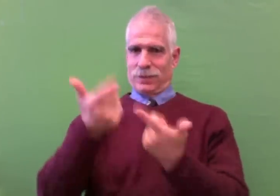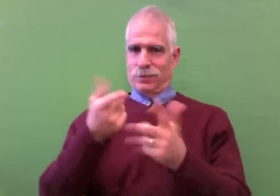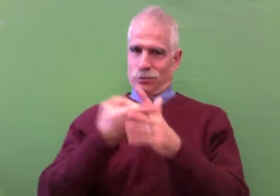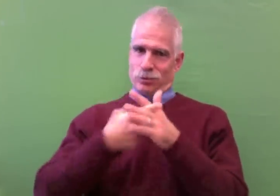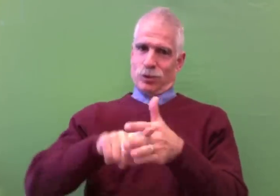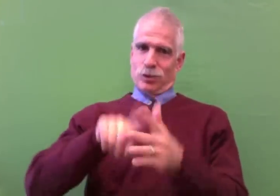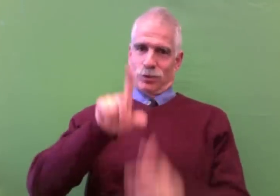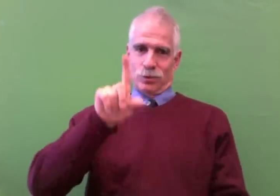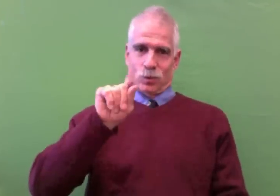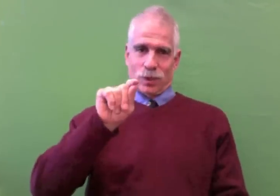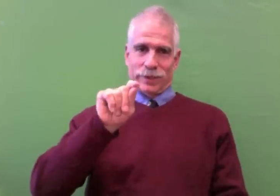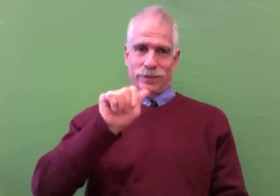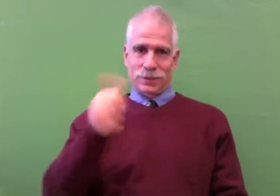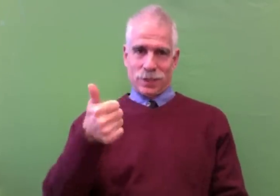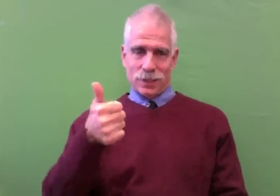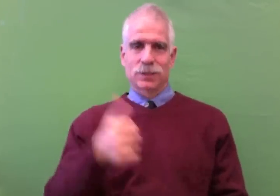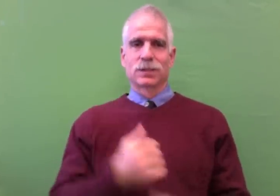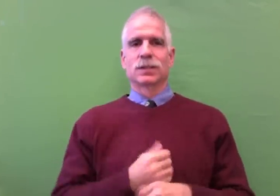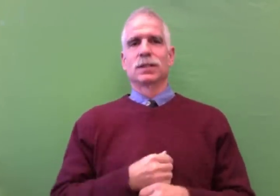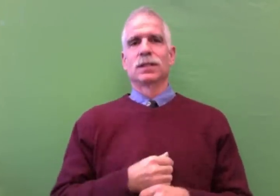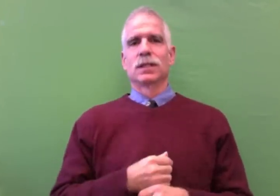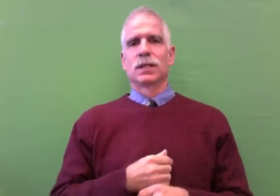since originating in 2010.